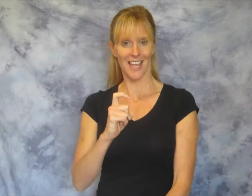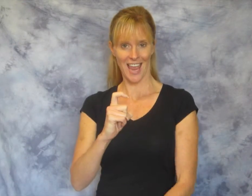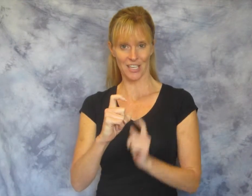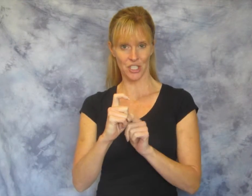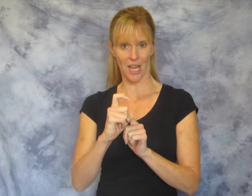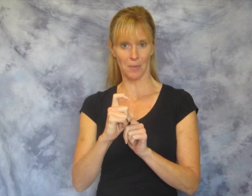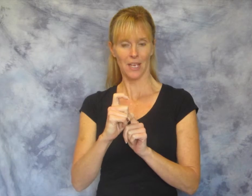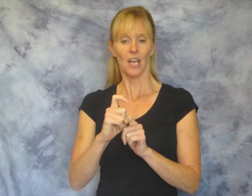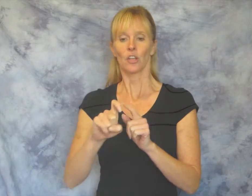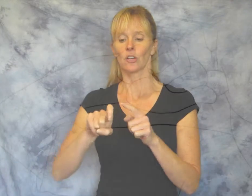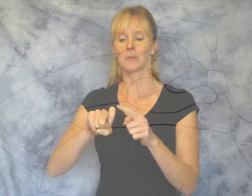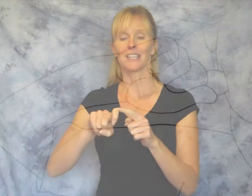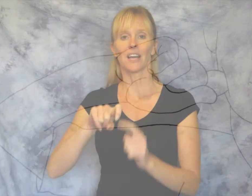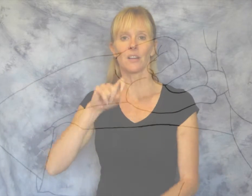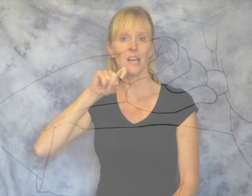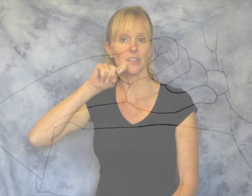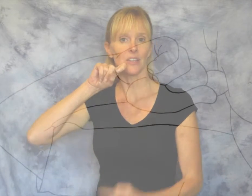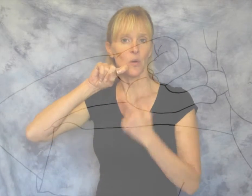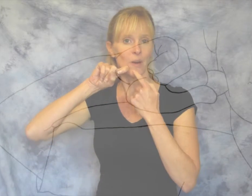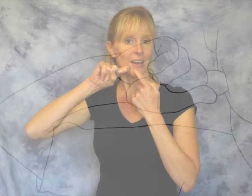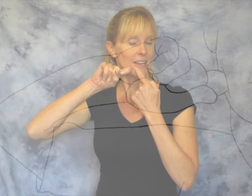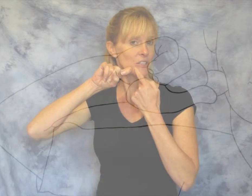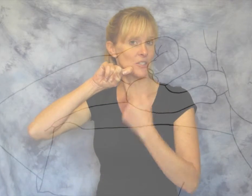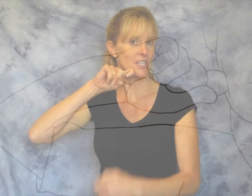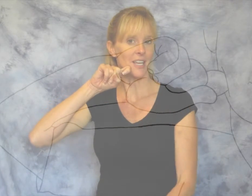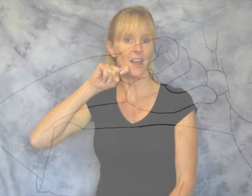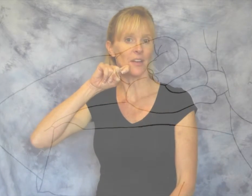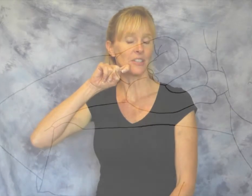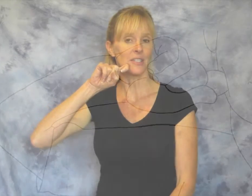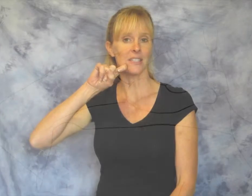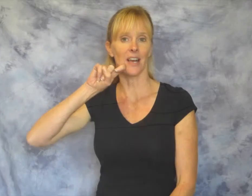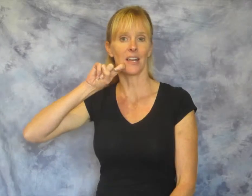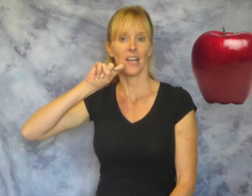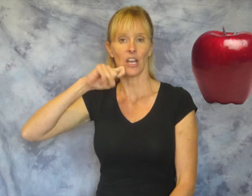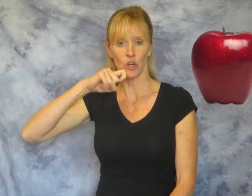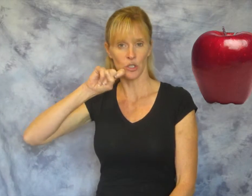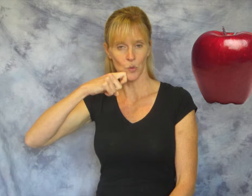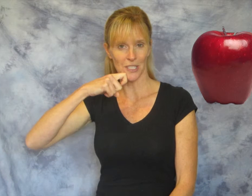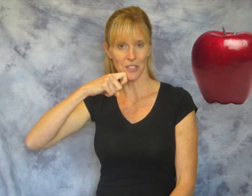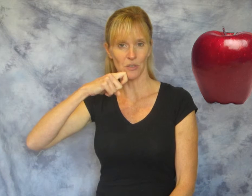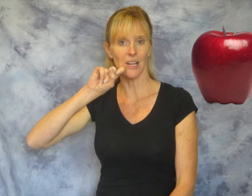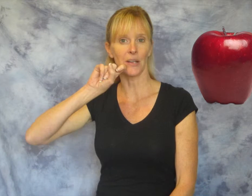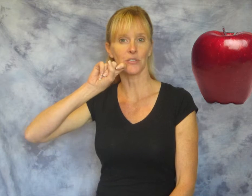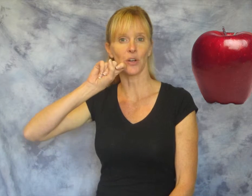handshake. You're going to put the knuckle of it right at your chin area to the side and you're going to twist it two times for